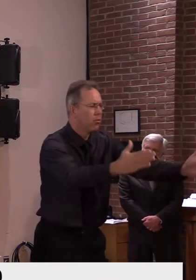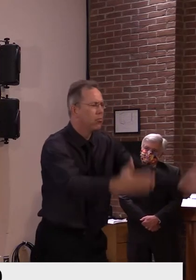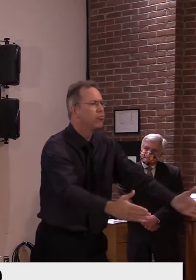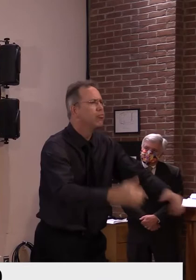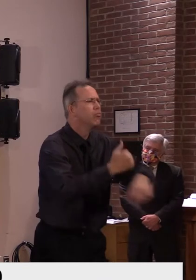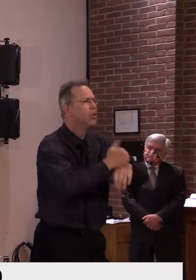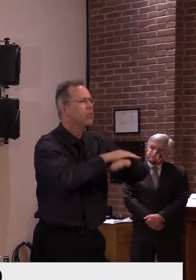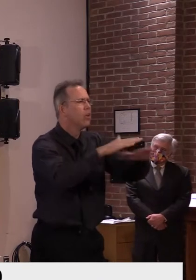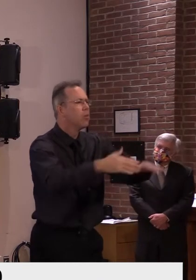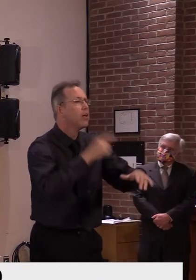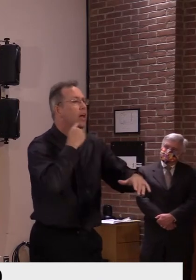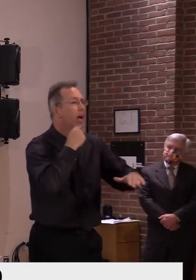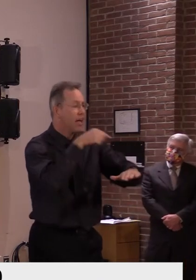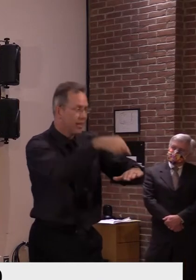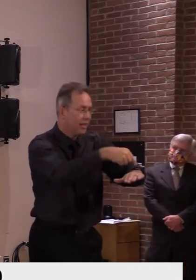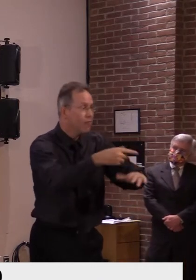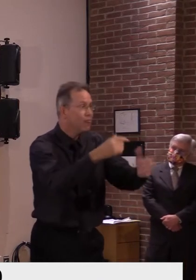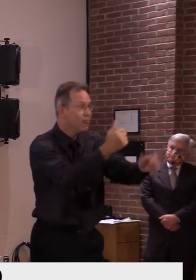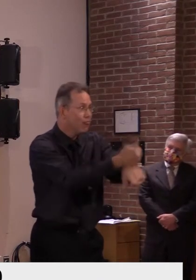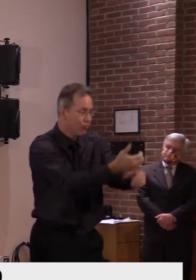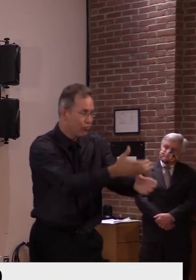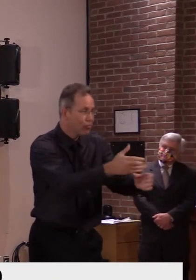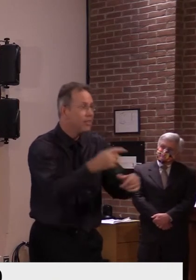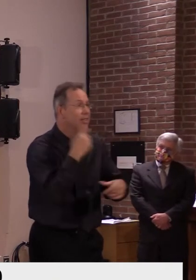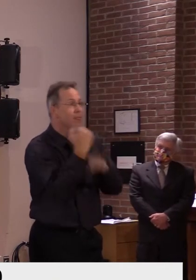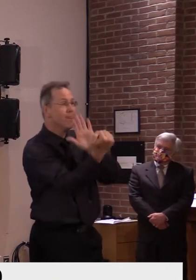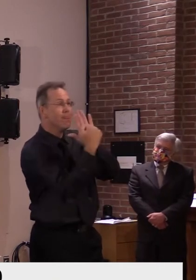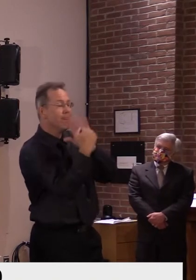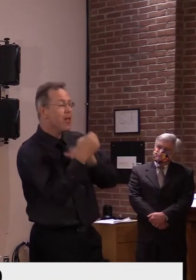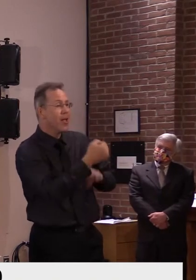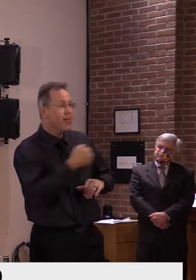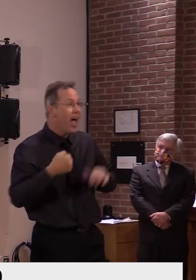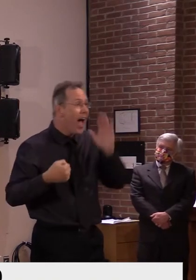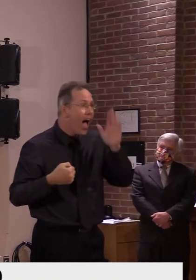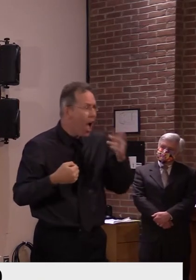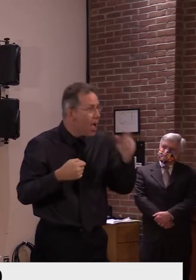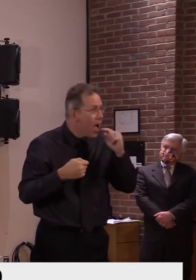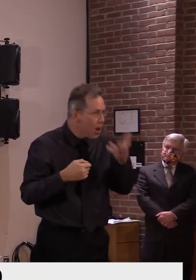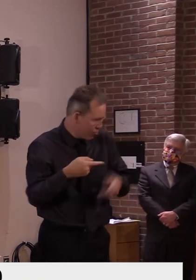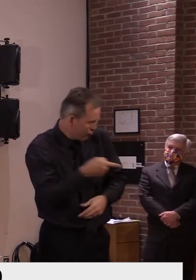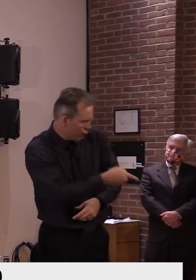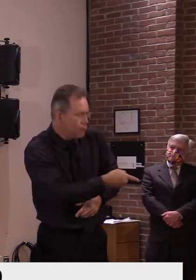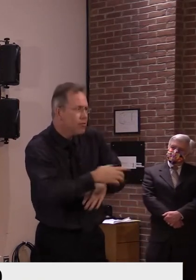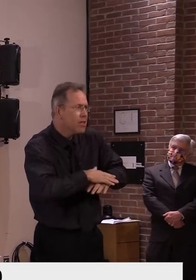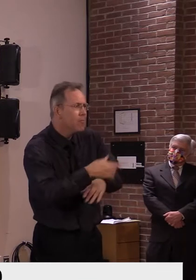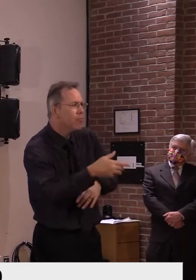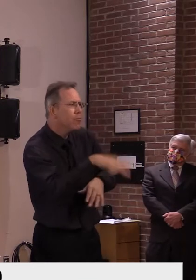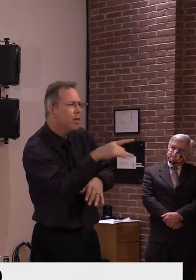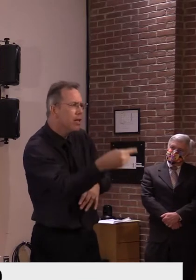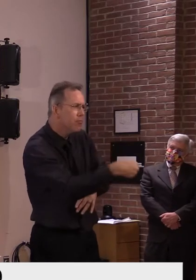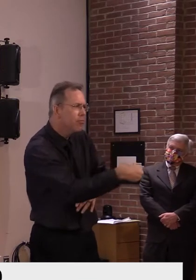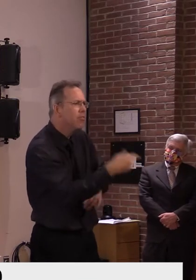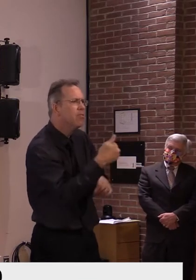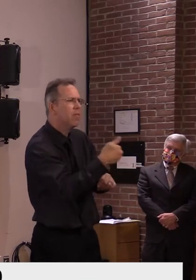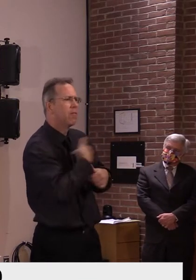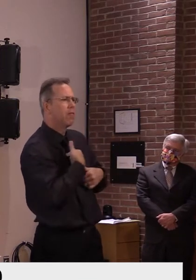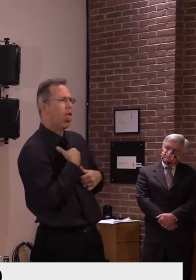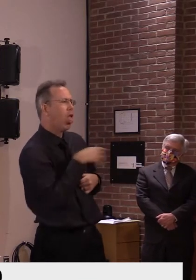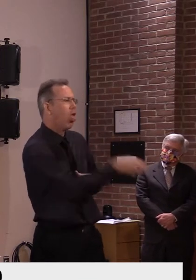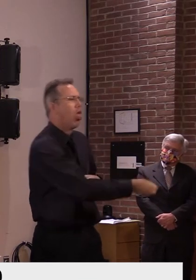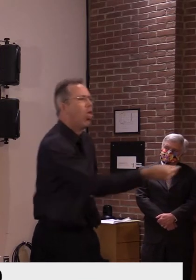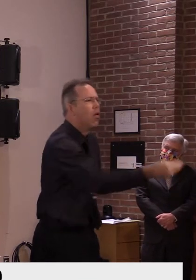can be placed on the table, but all the usual camaraderie and observations of the kids' costumes and everything can occur still